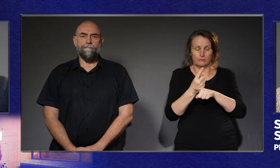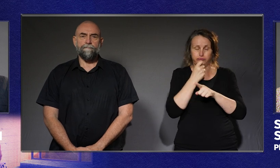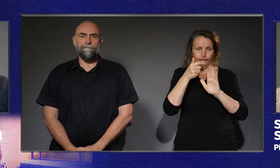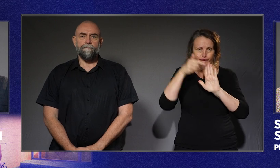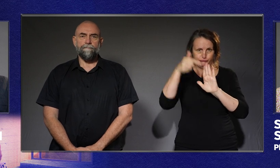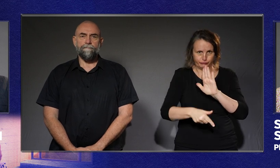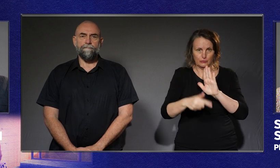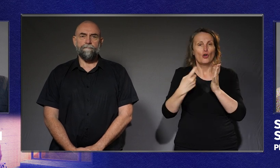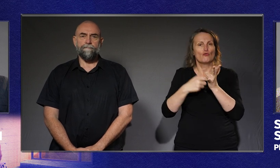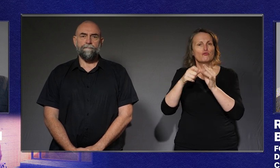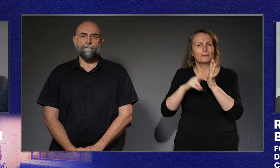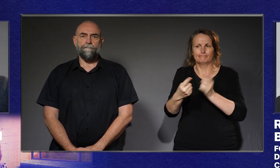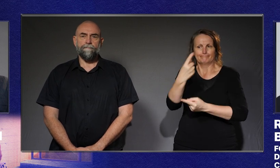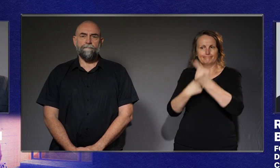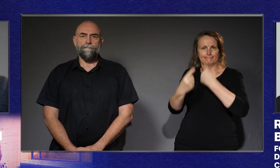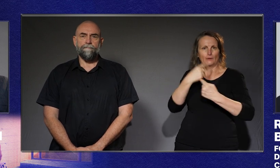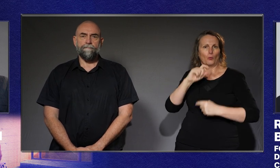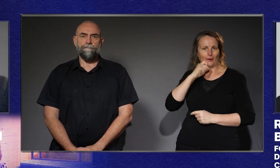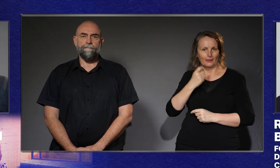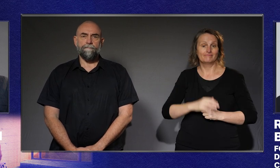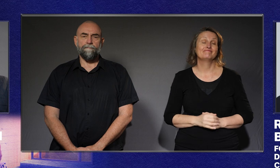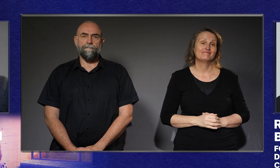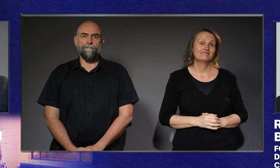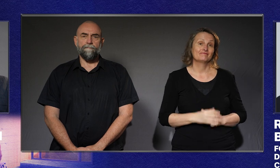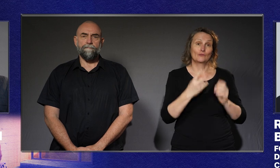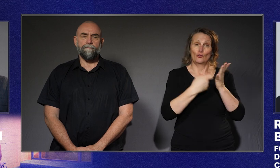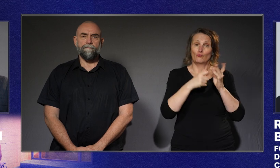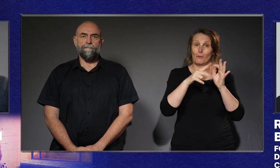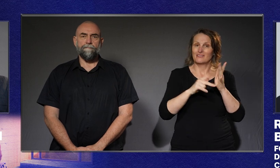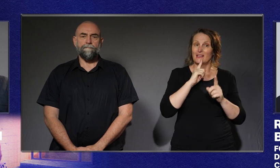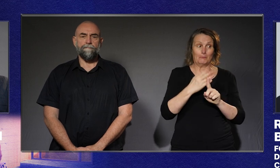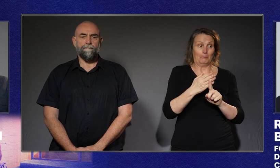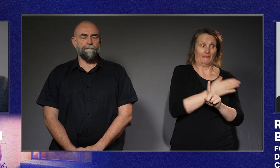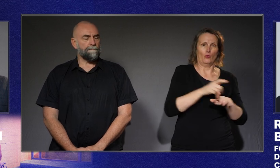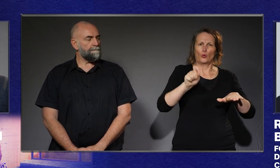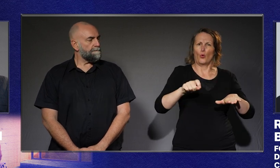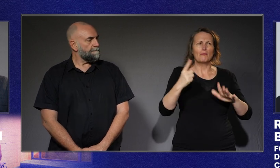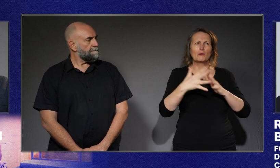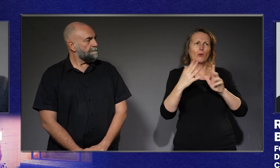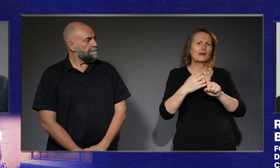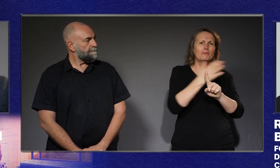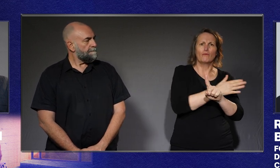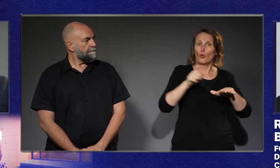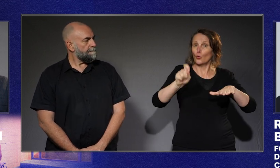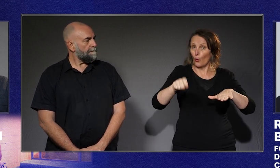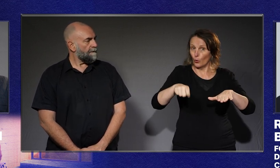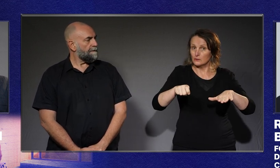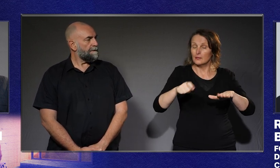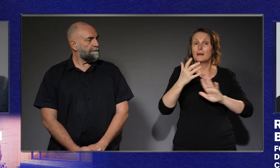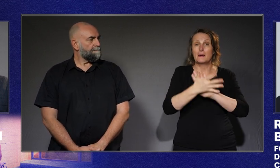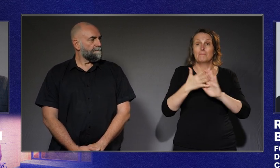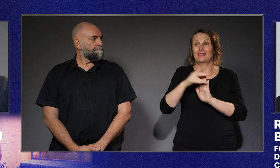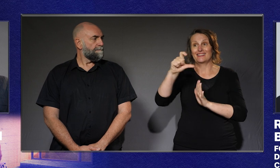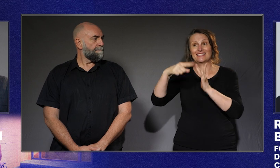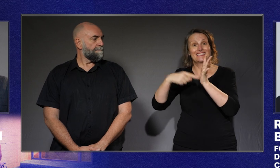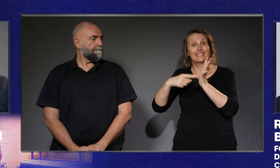case is quite extraordinary. Very shortly before the hearing, like I think a week before the hearing, the respondents in